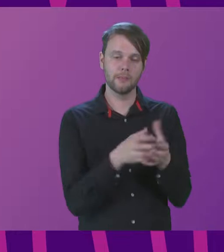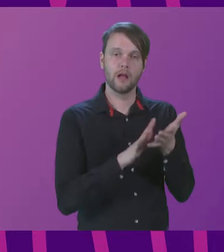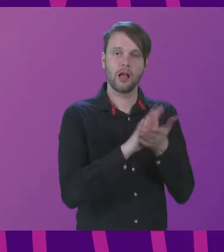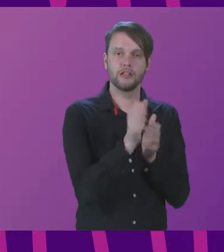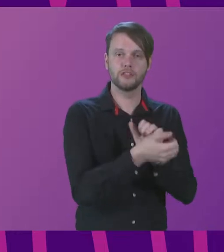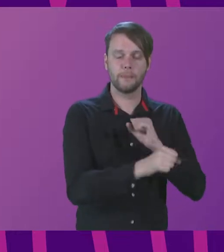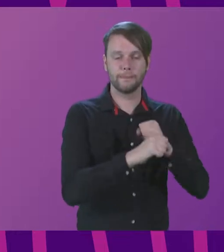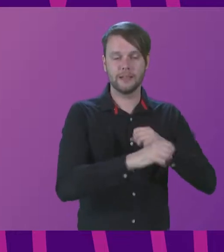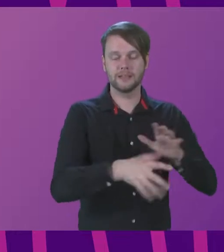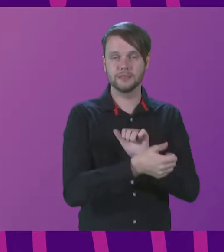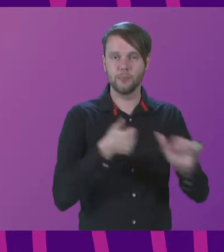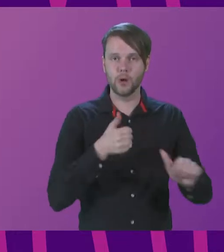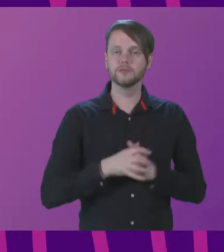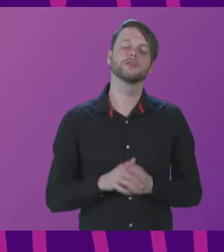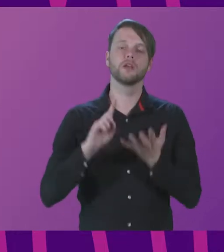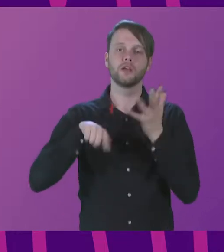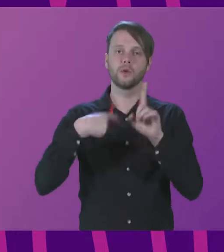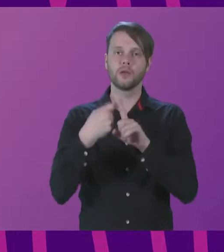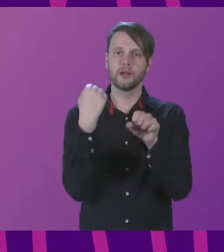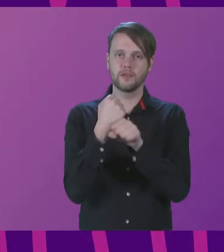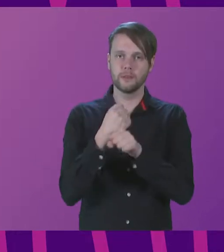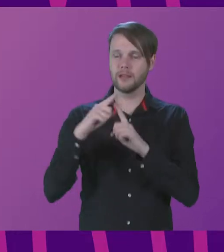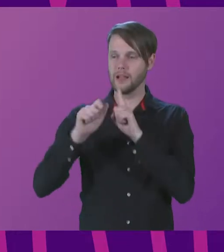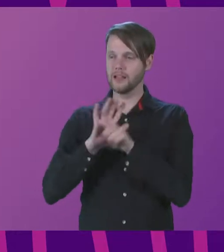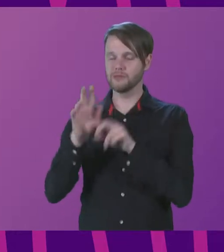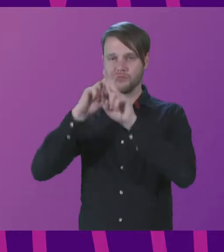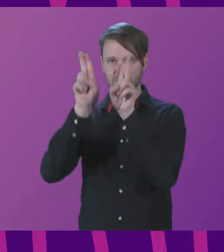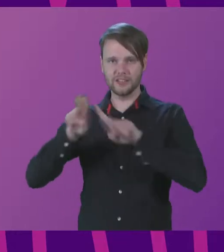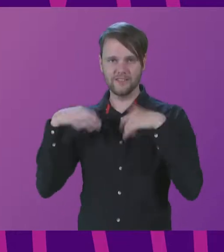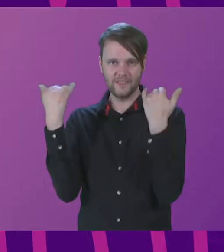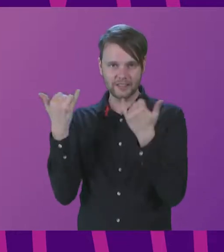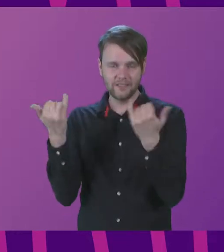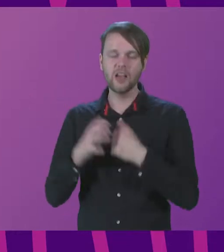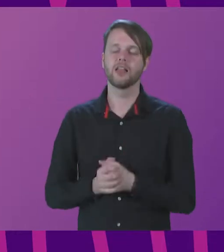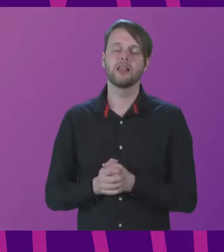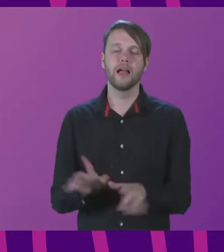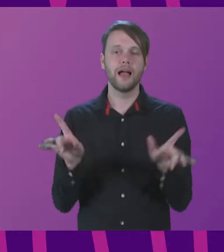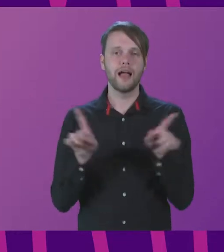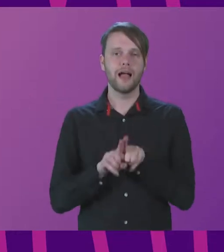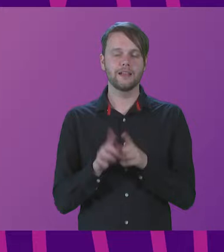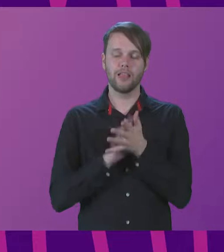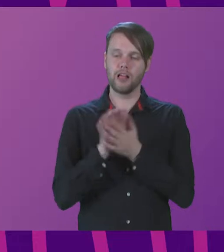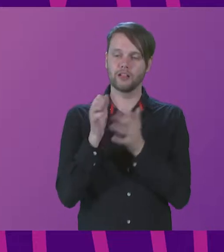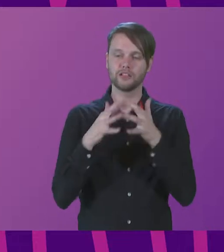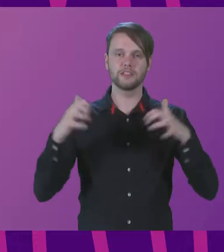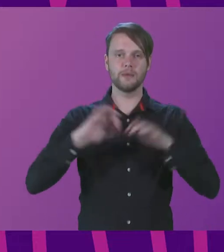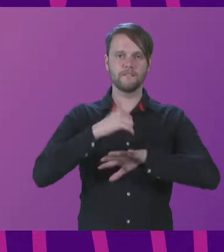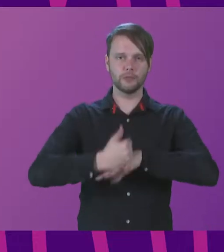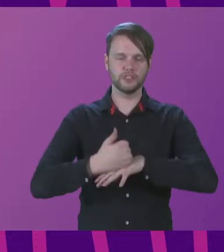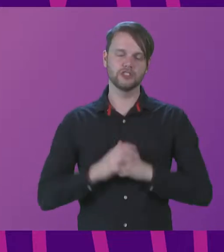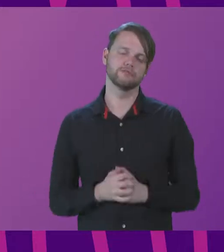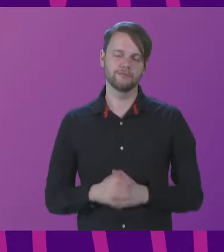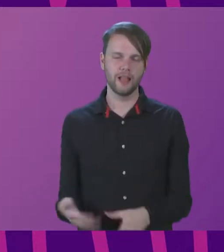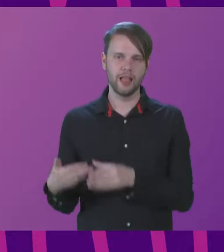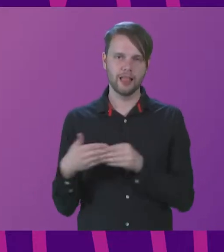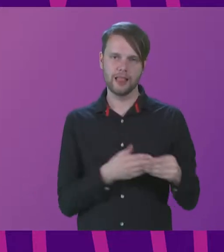Media and Sport, to the UK Government, to the Edinburgh International Festival and, of course, to the Culture Summit Foundation led